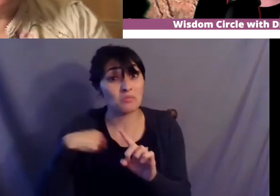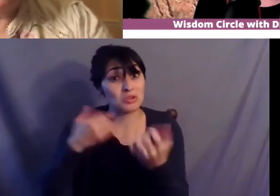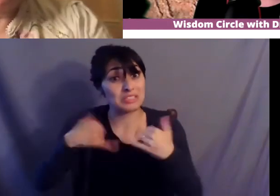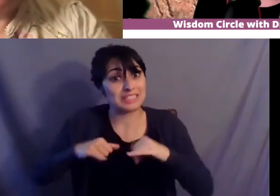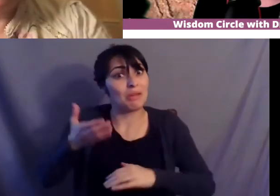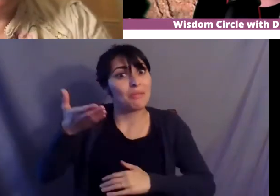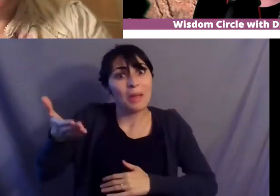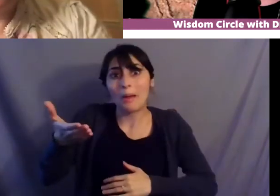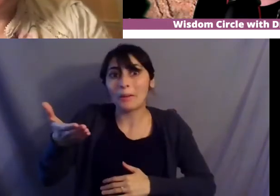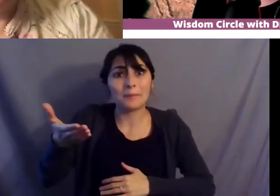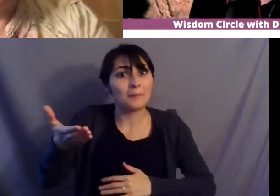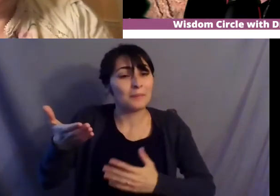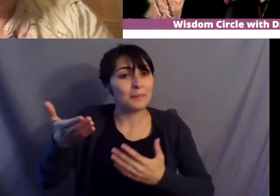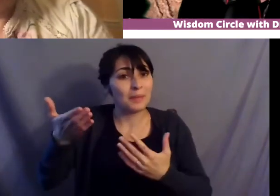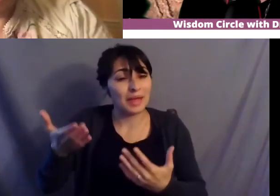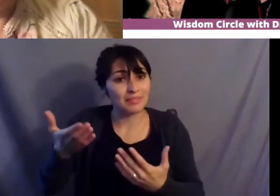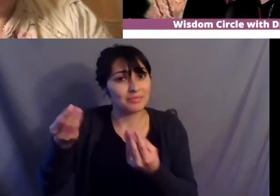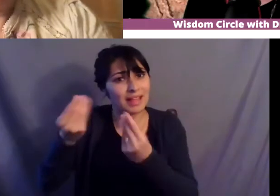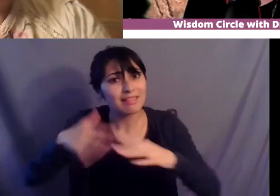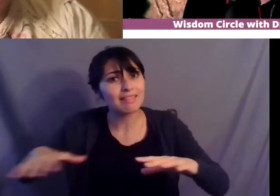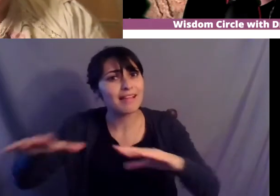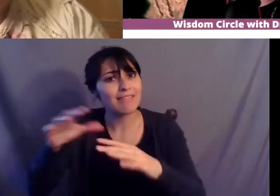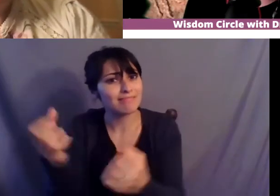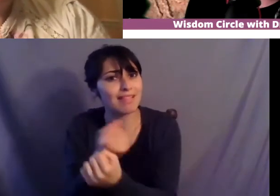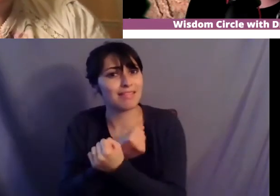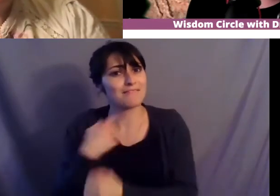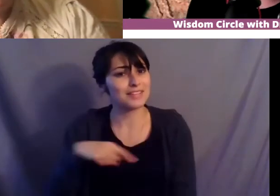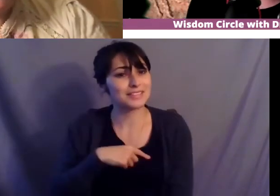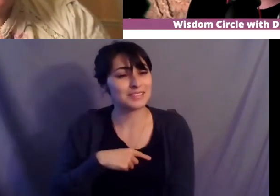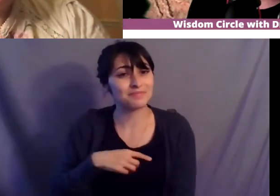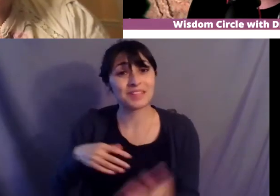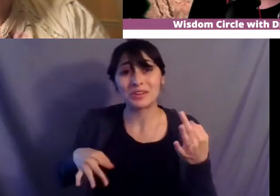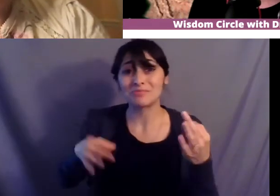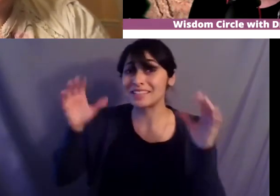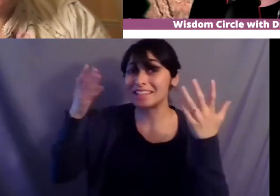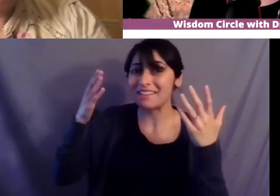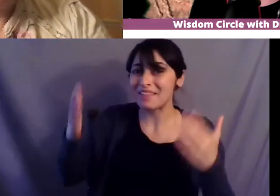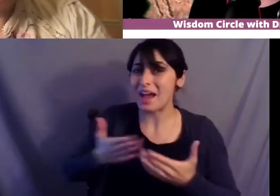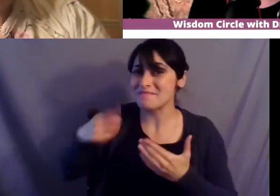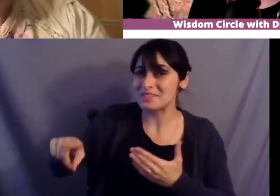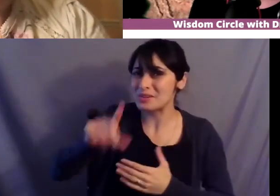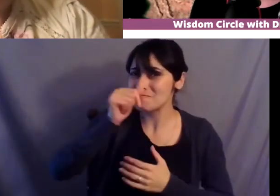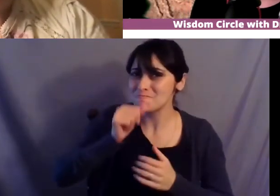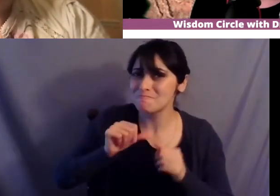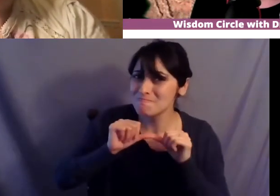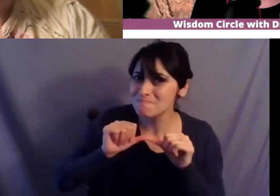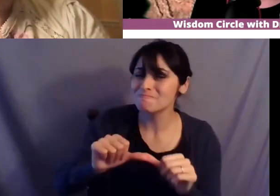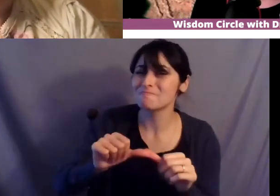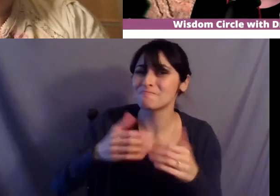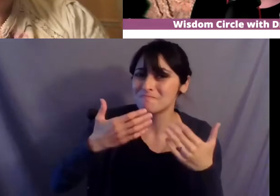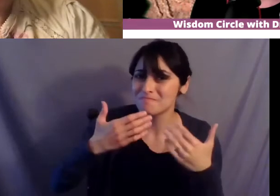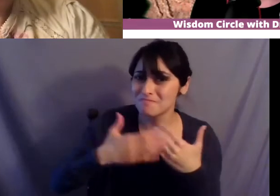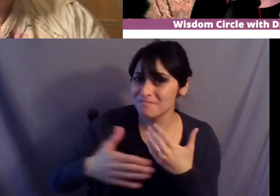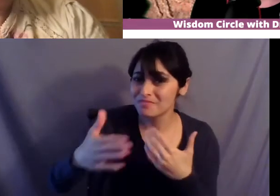lands that love us yay you know glad you survived right like still have you know the even the the